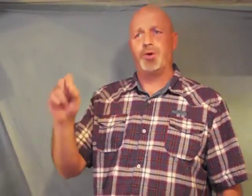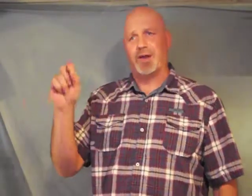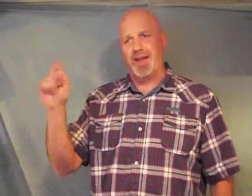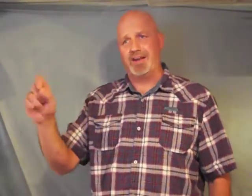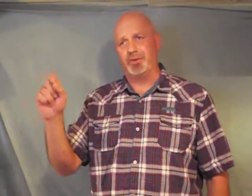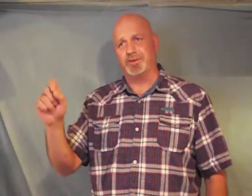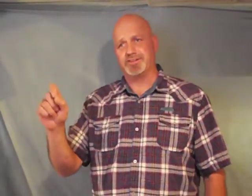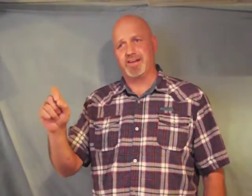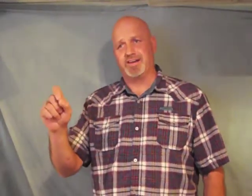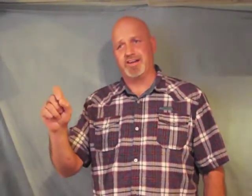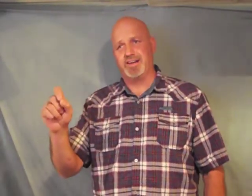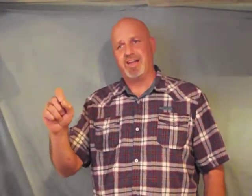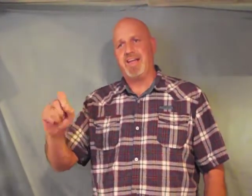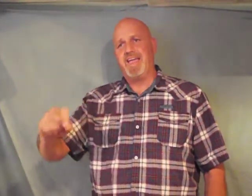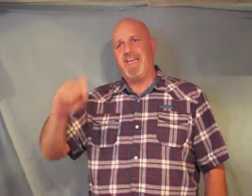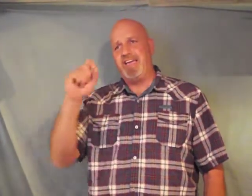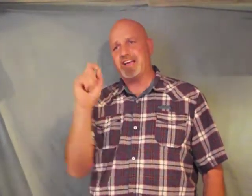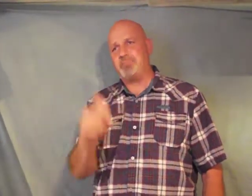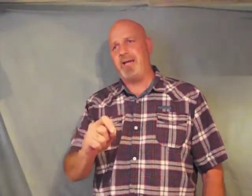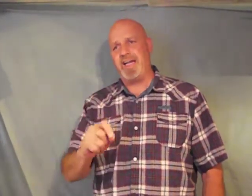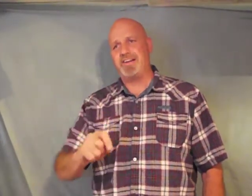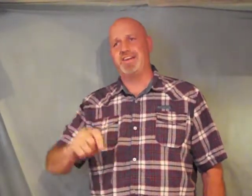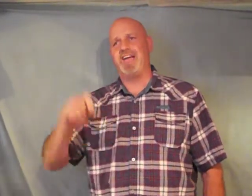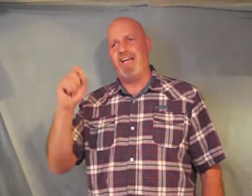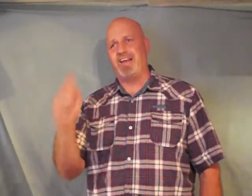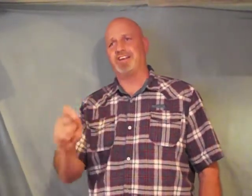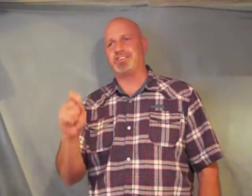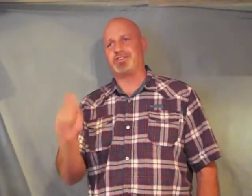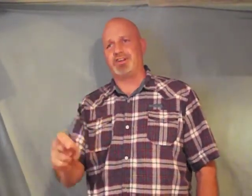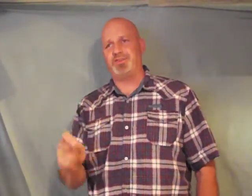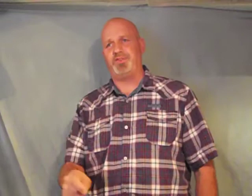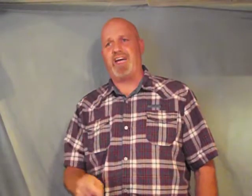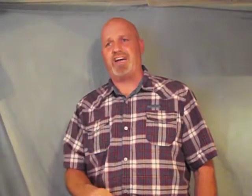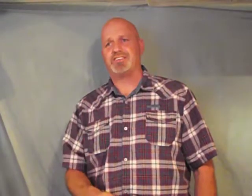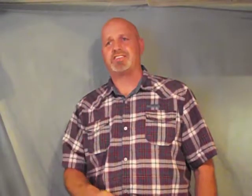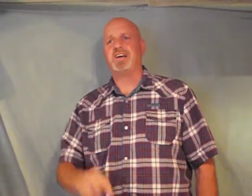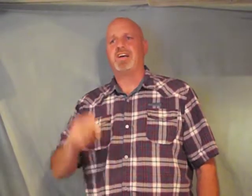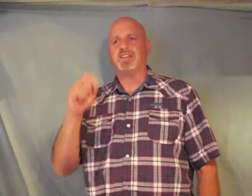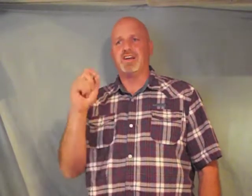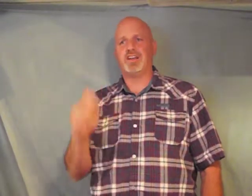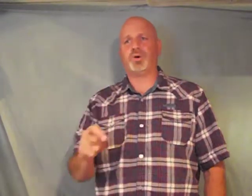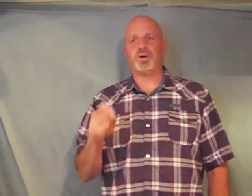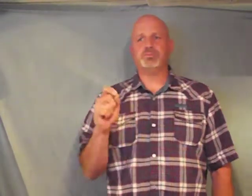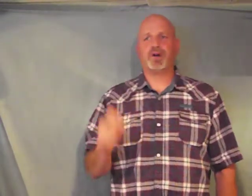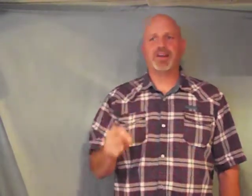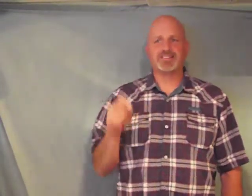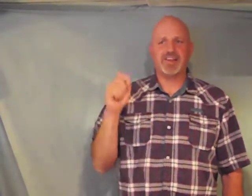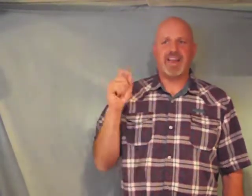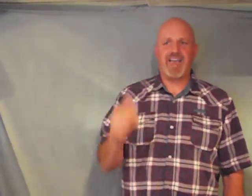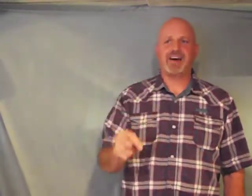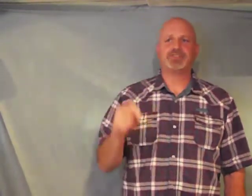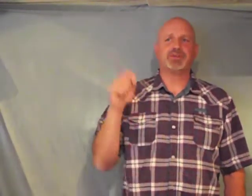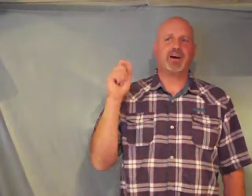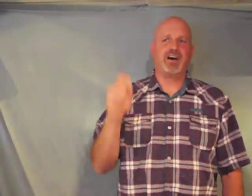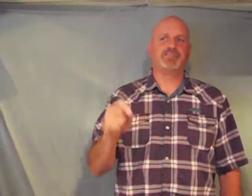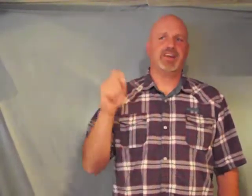and it was done he commanded and it stood fast the Lord brings the counsel of the